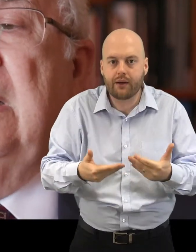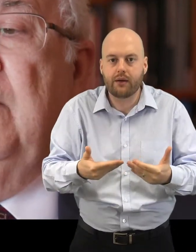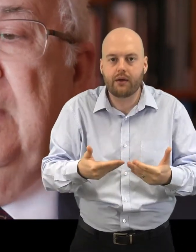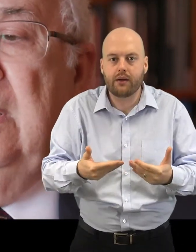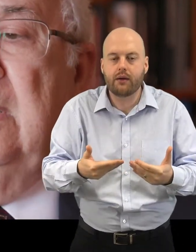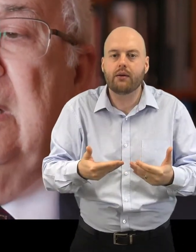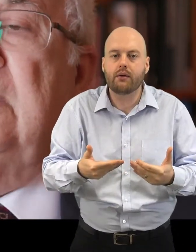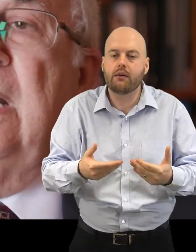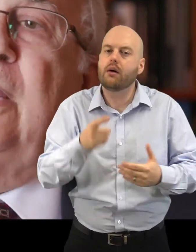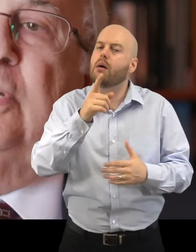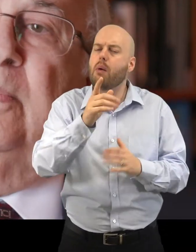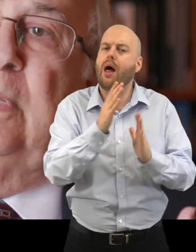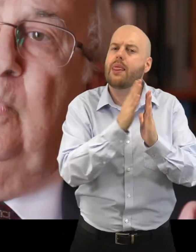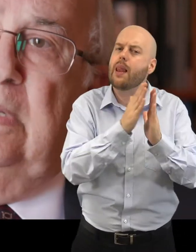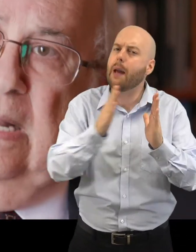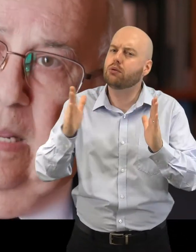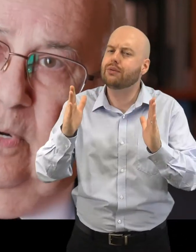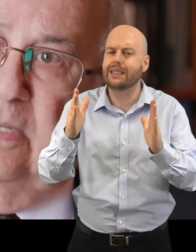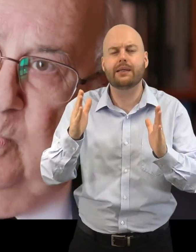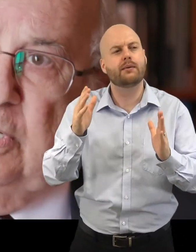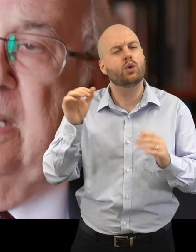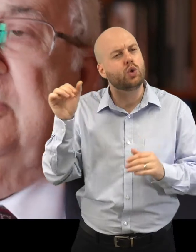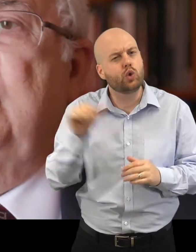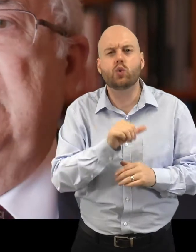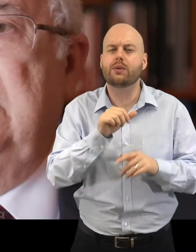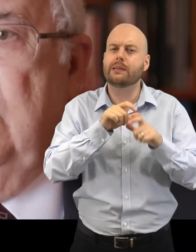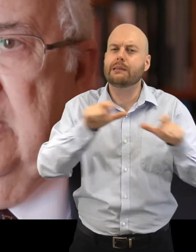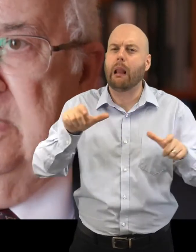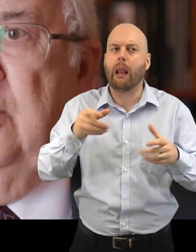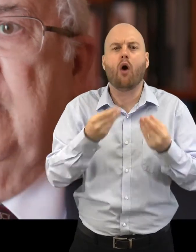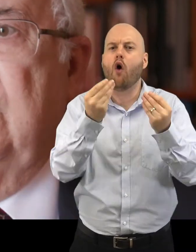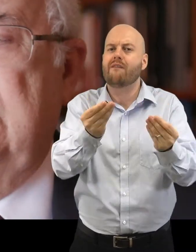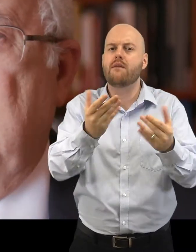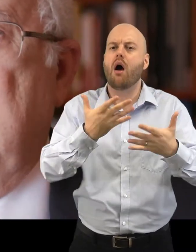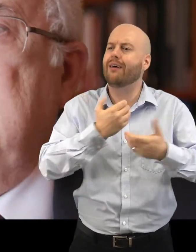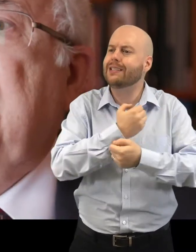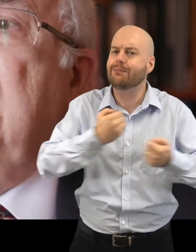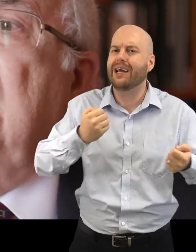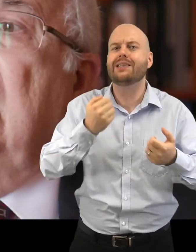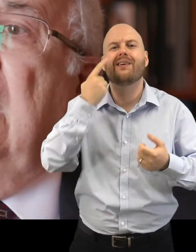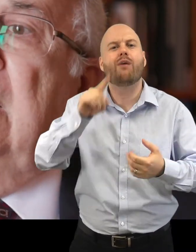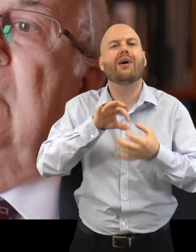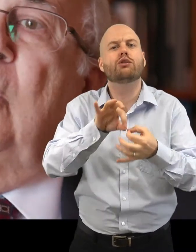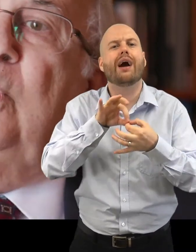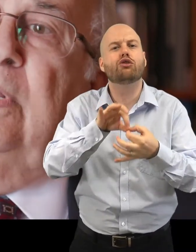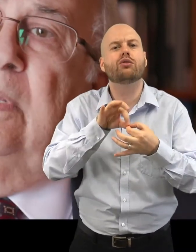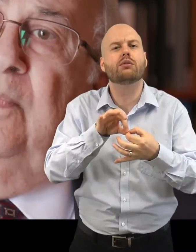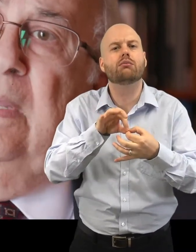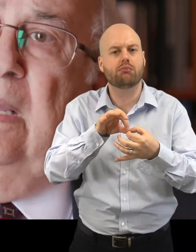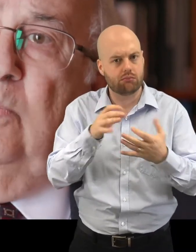be the interaction between the library, specialized space, whether it's in a university or not, and the community. And